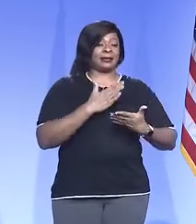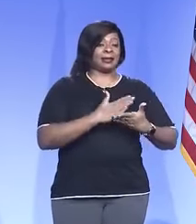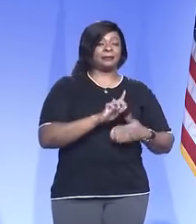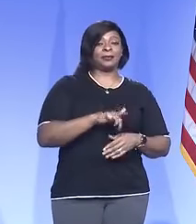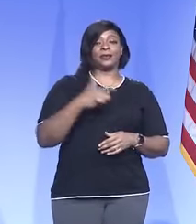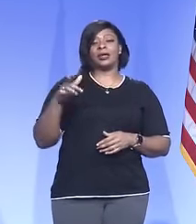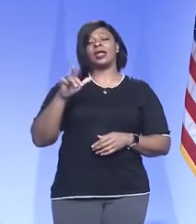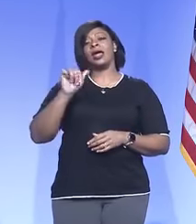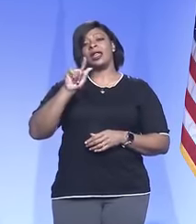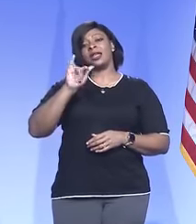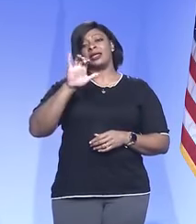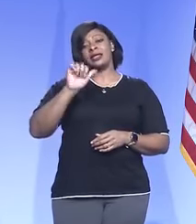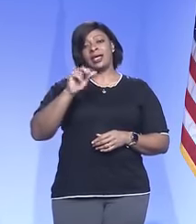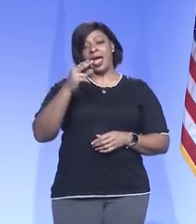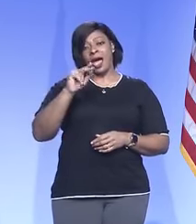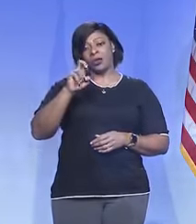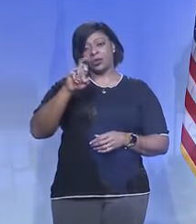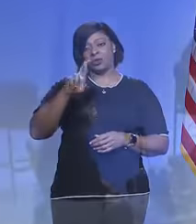Director Lisa Hauselter.